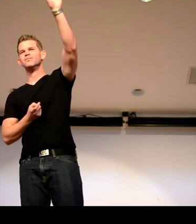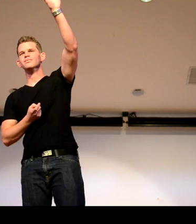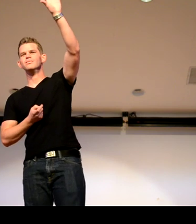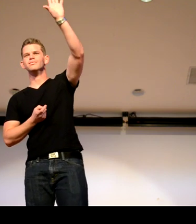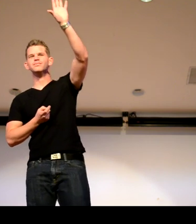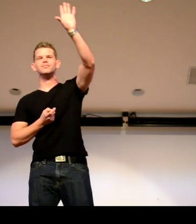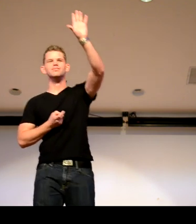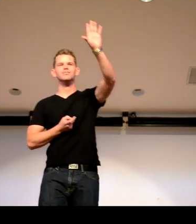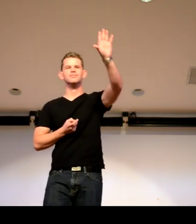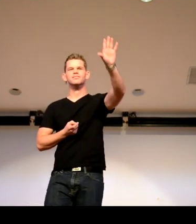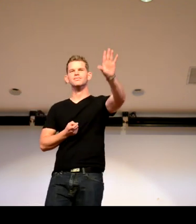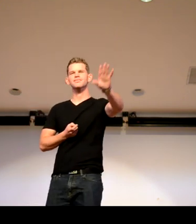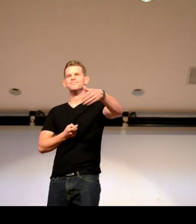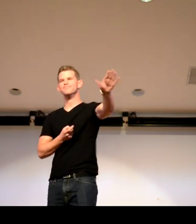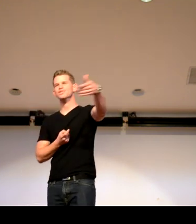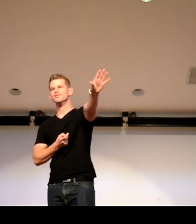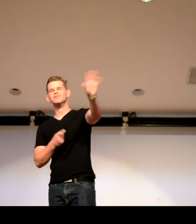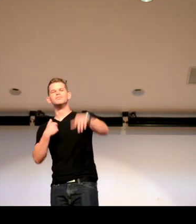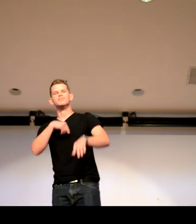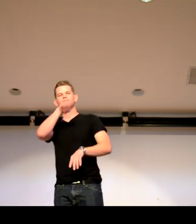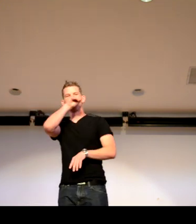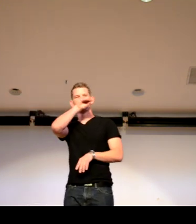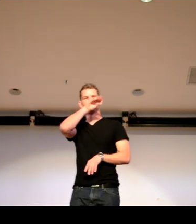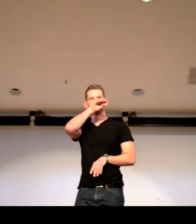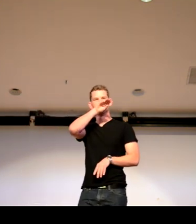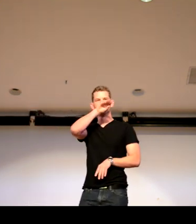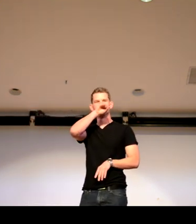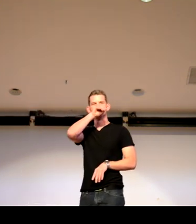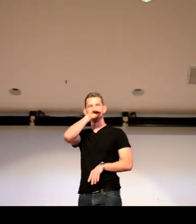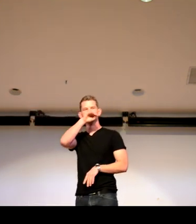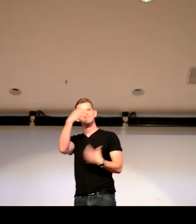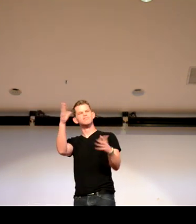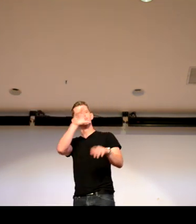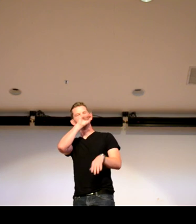So, you support Chicago. No, no, no, no, no. No, I'm a. Hey.